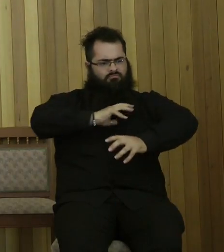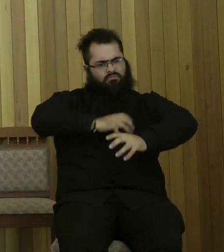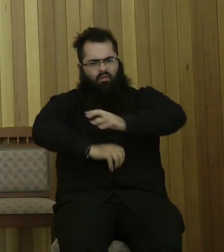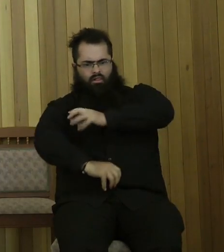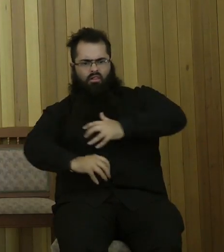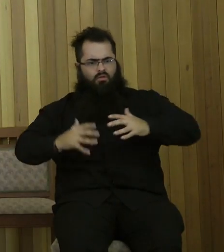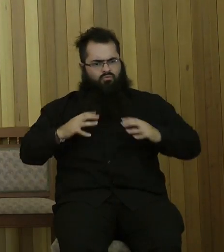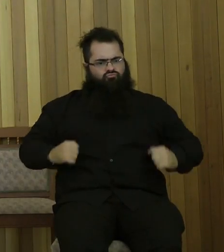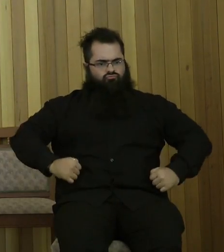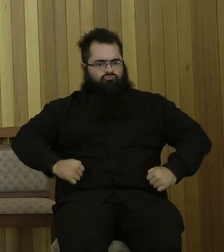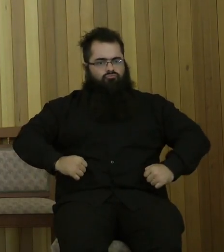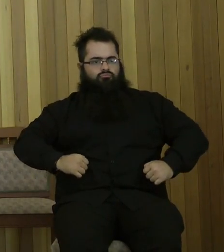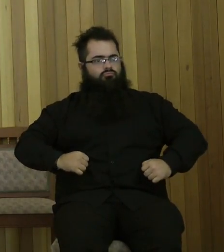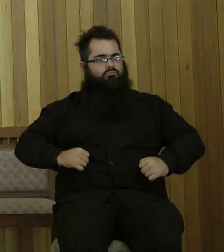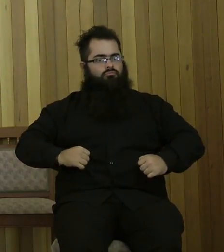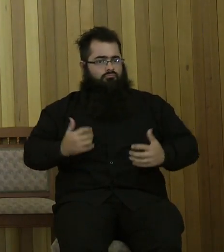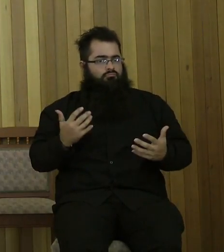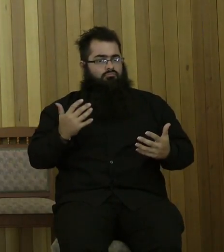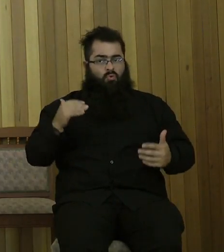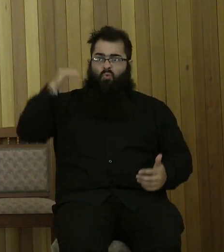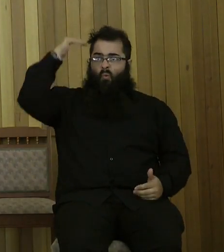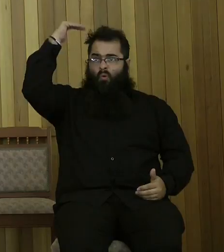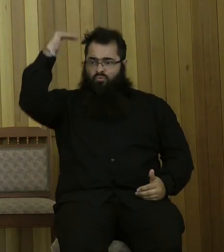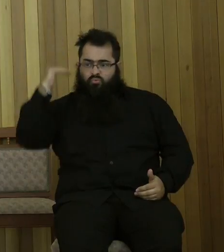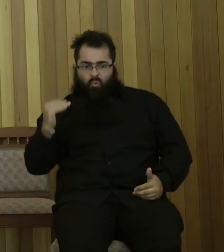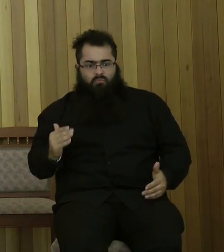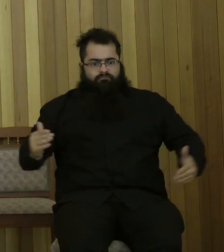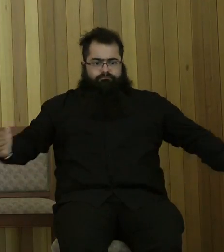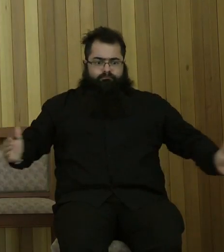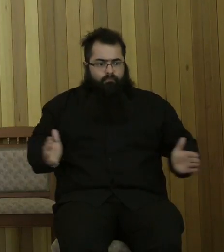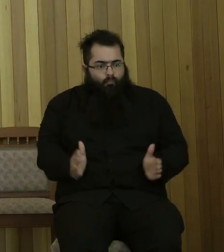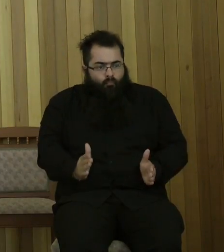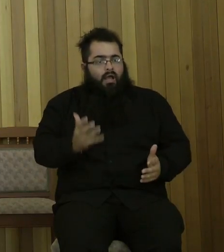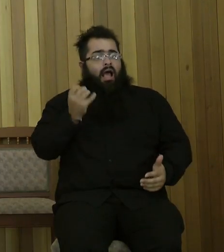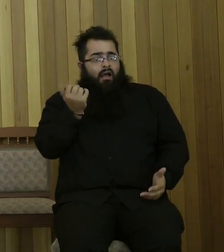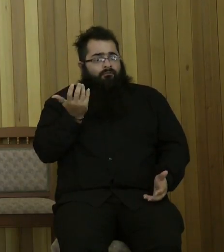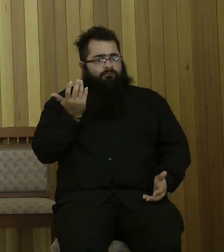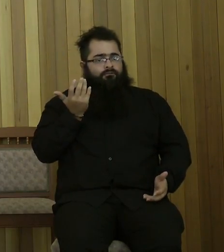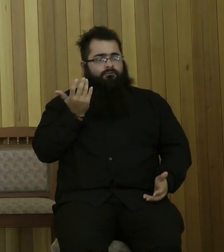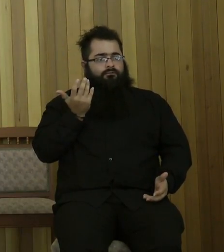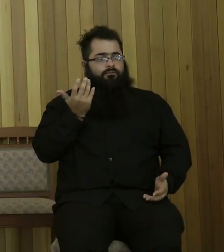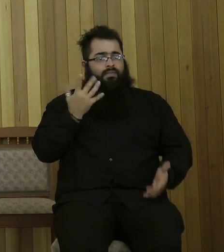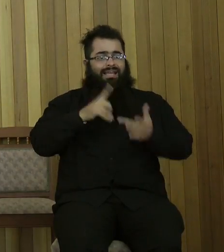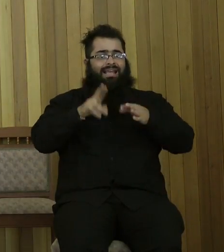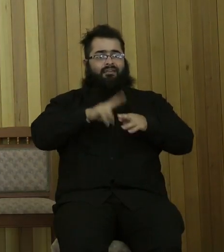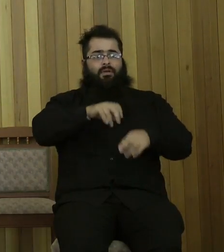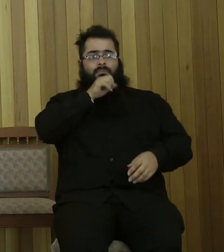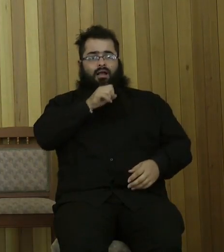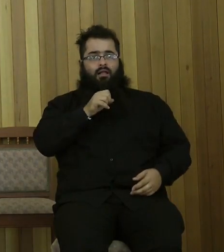You know, you want to, you know, there's tall guys and there's short guys. And of course, if you're a bloke, you're thinking about girls. So